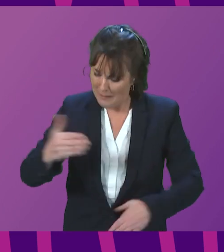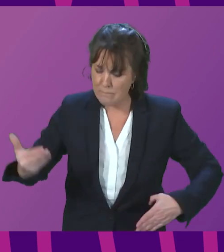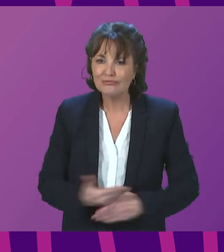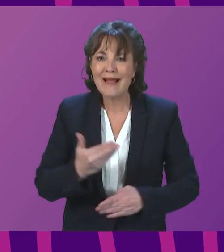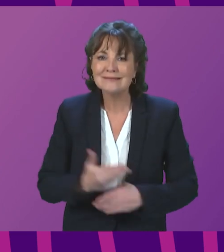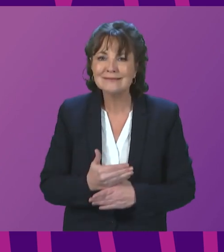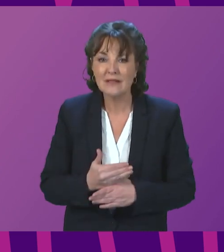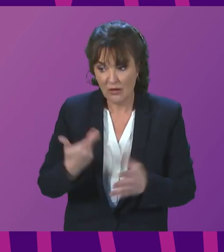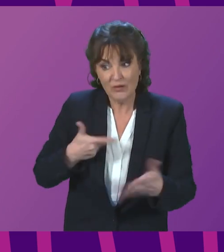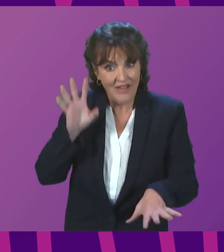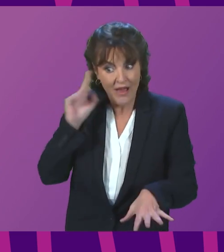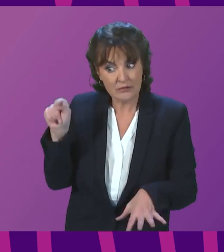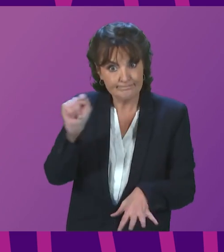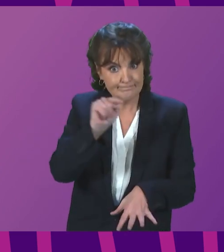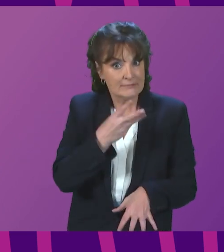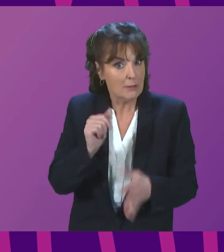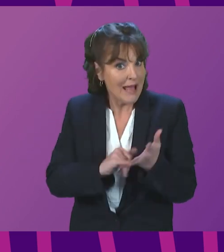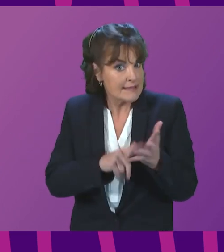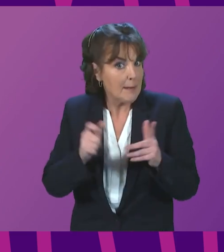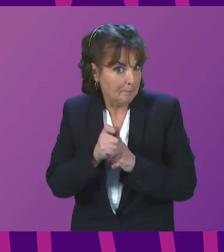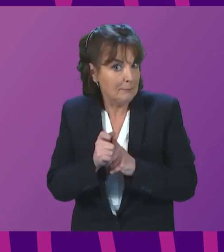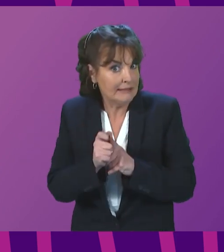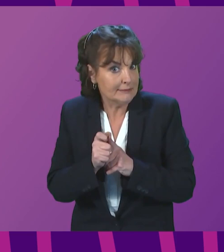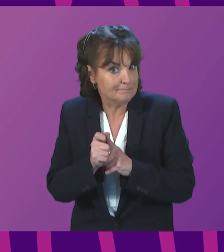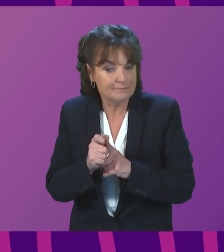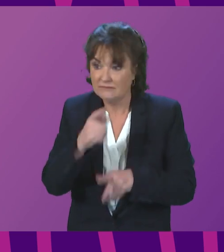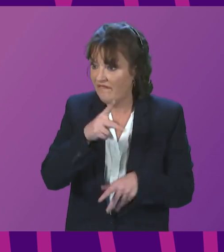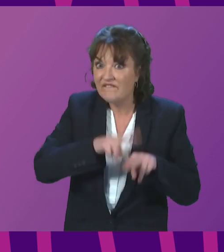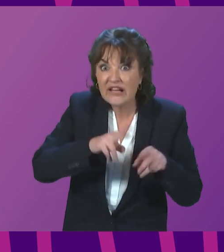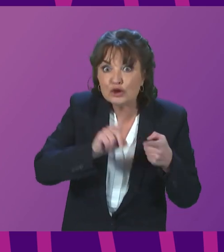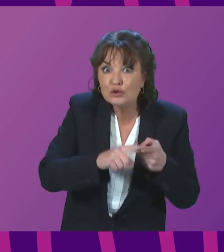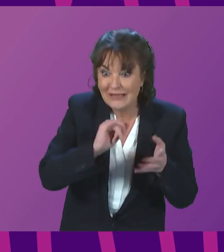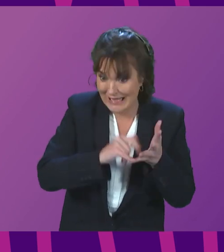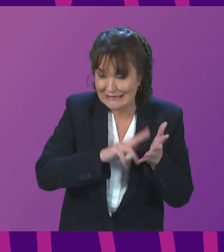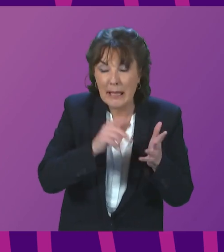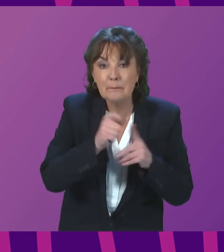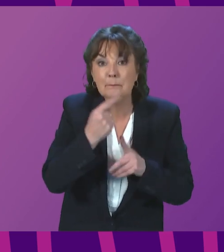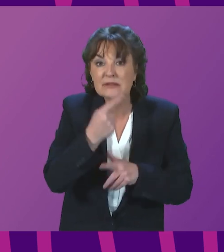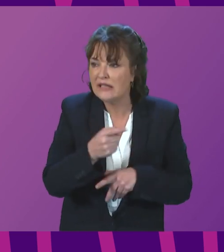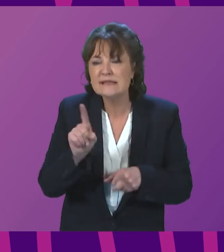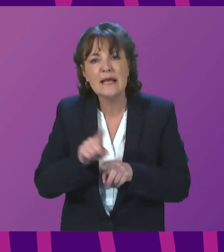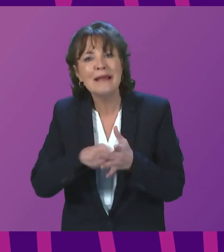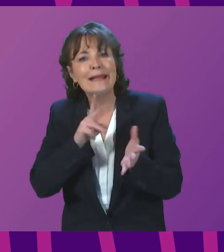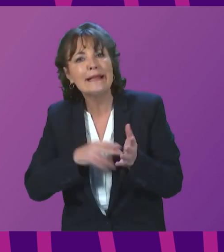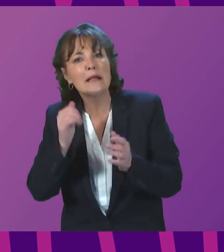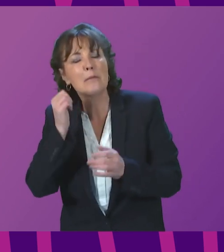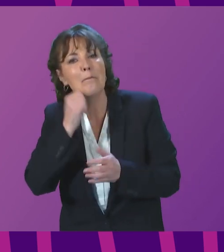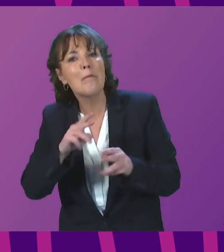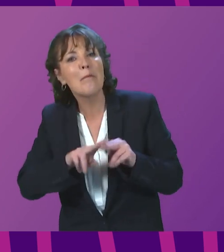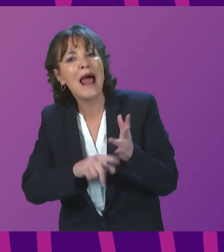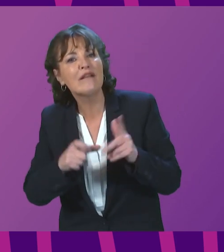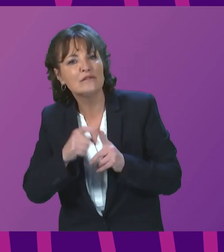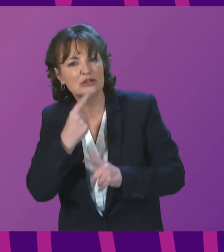from SNP voices. We have heard that from Fergus Ewing. We have heard that from Ian Blackford. Why don't we hear it from the First Minister?